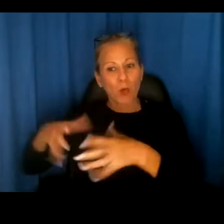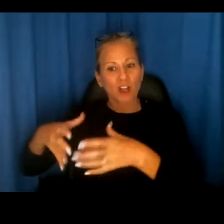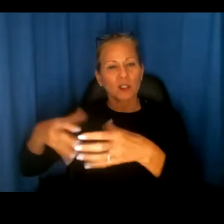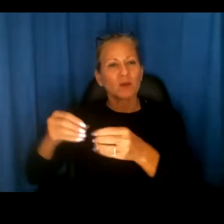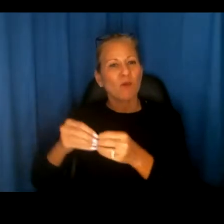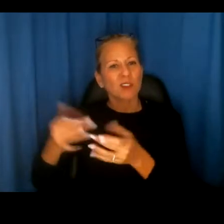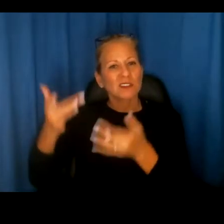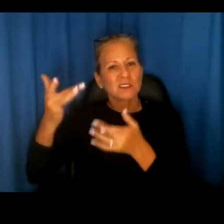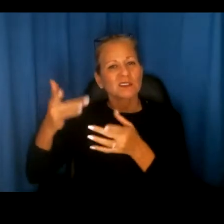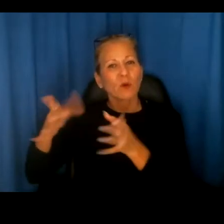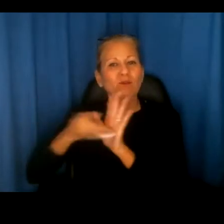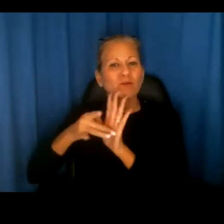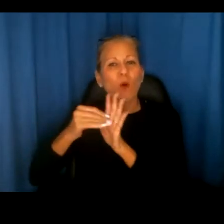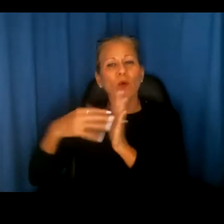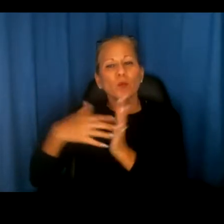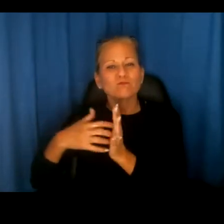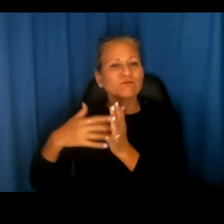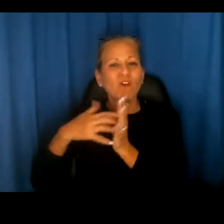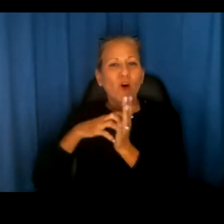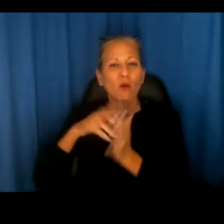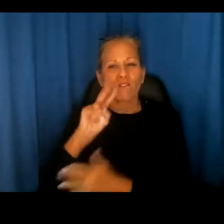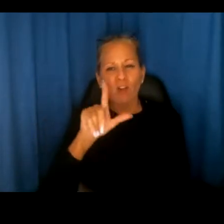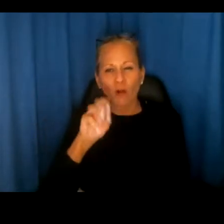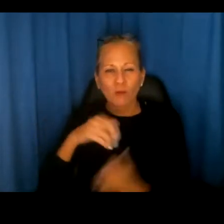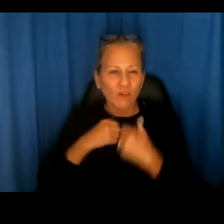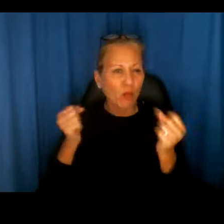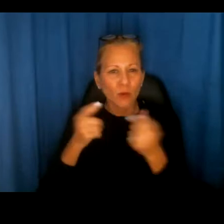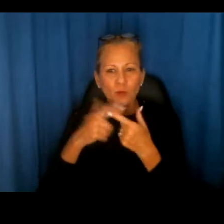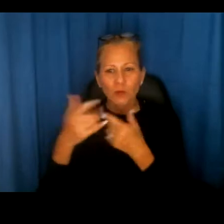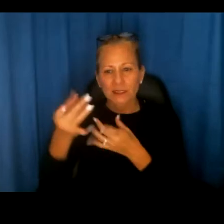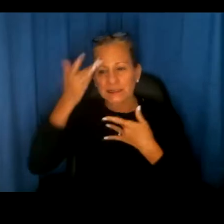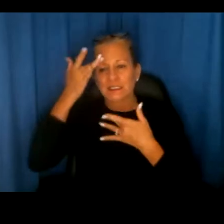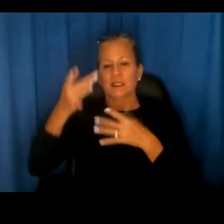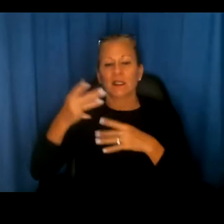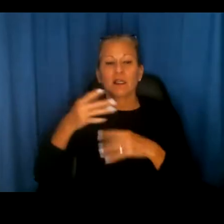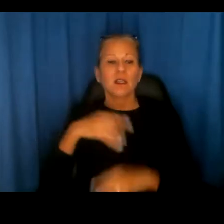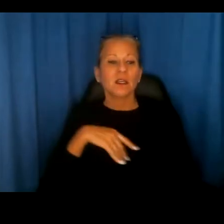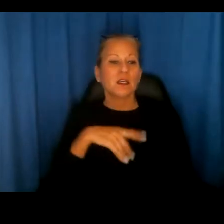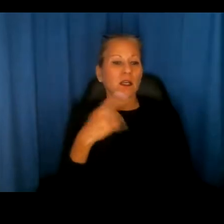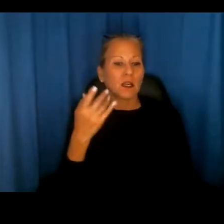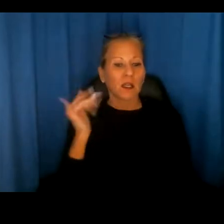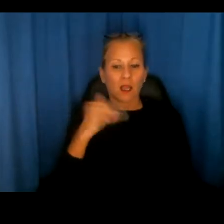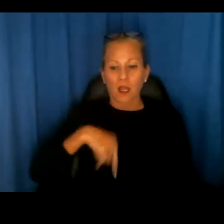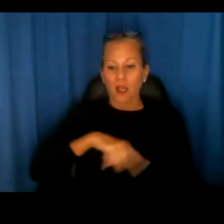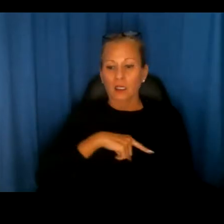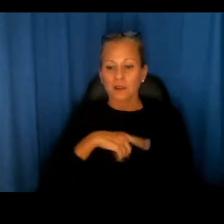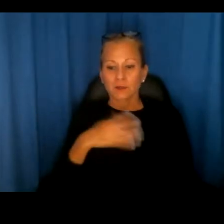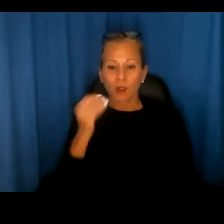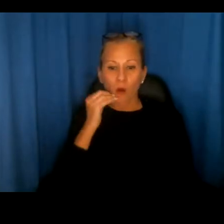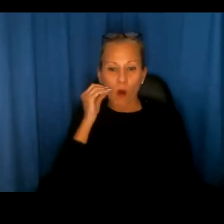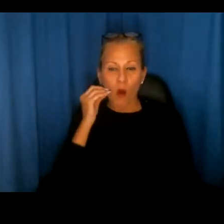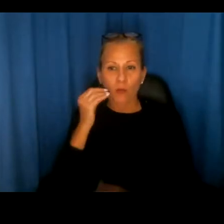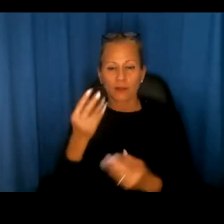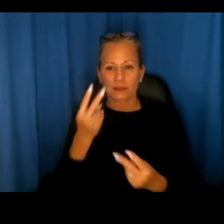And, um, really just, I think, uh, us being home and consuming this information and more